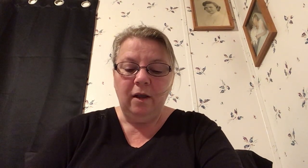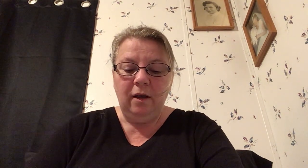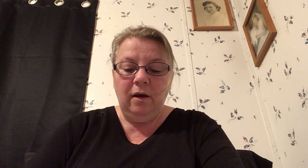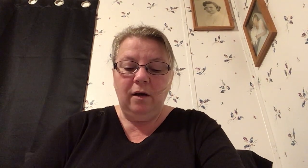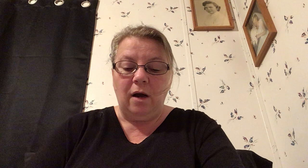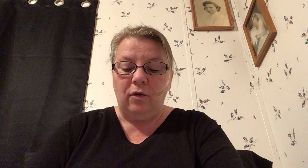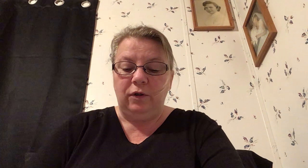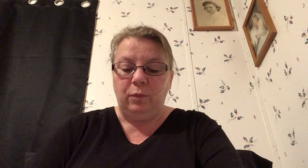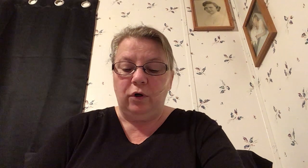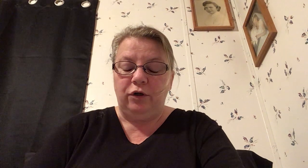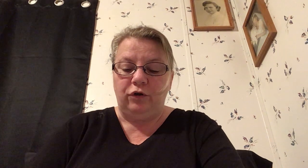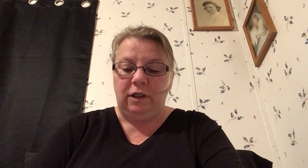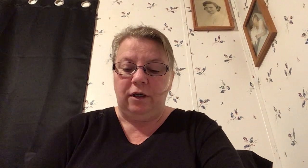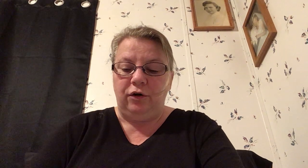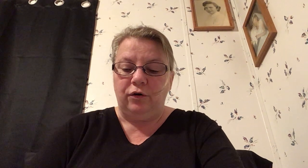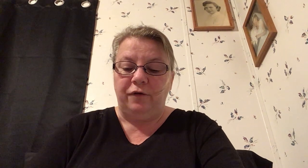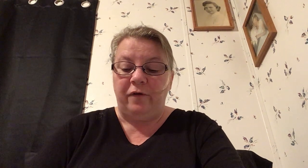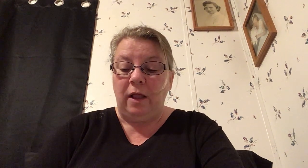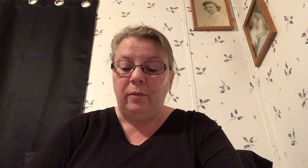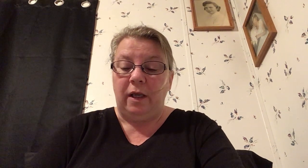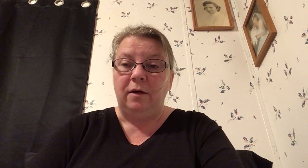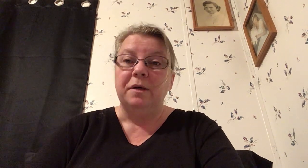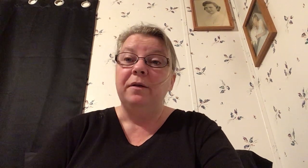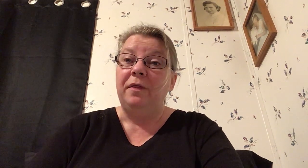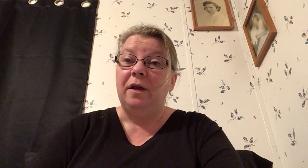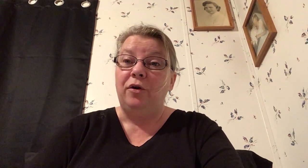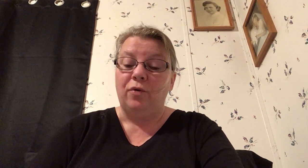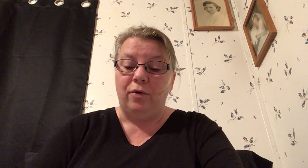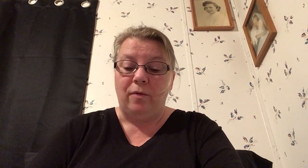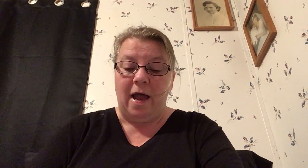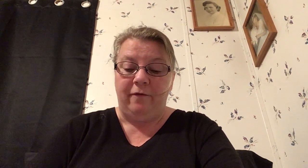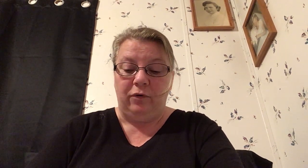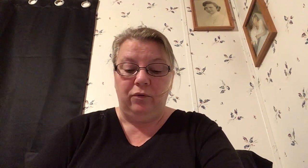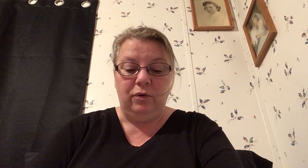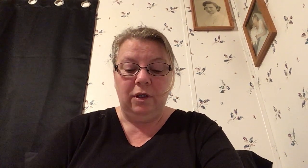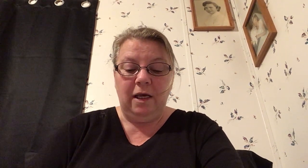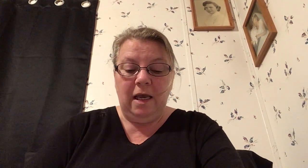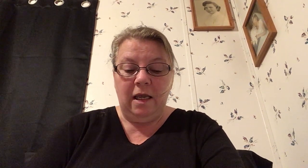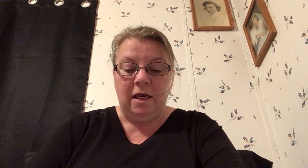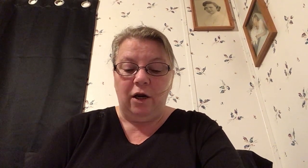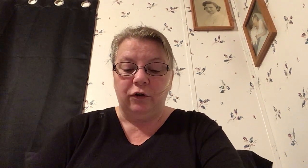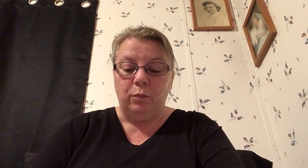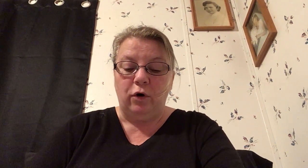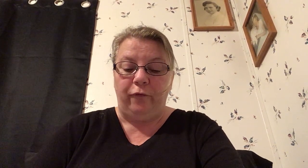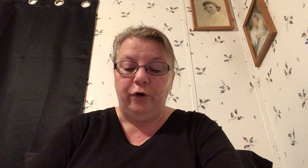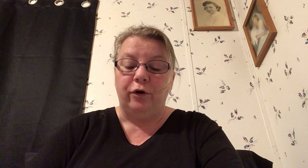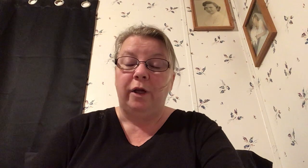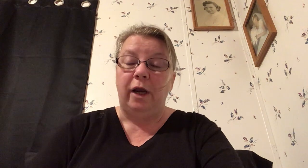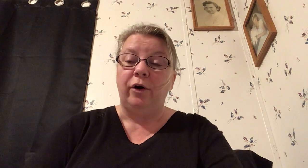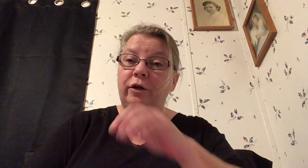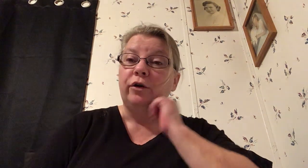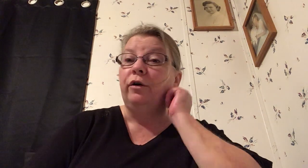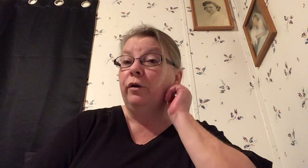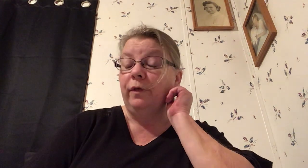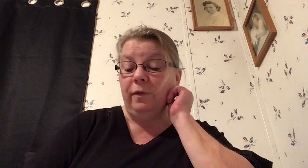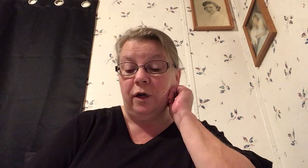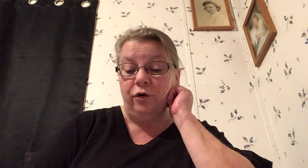god is more interested in your development than your arrival he cares more for your character than your